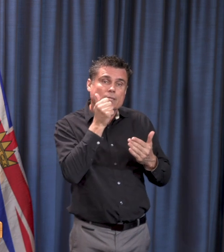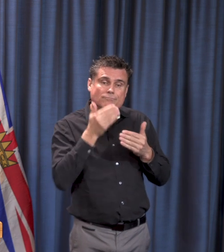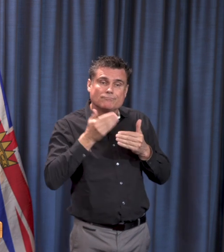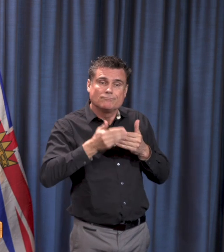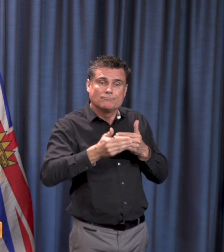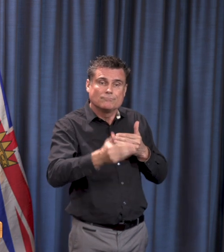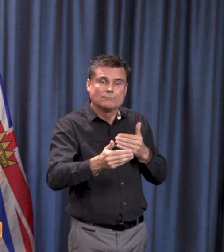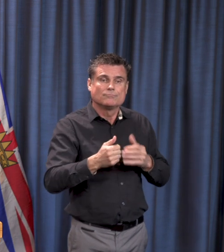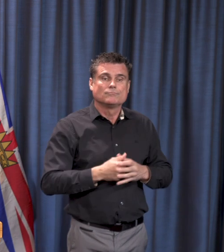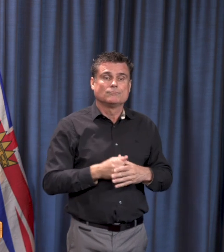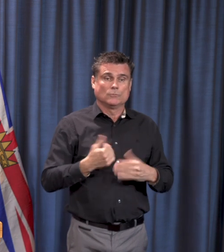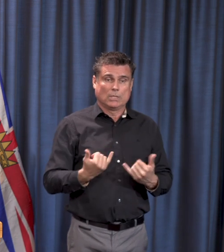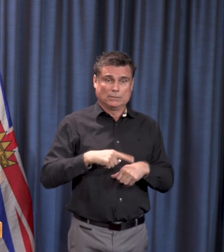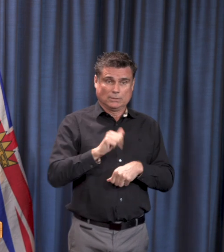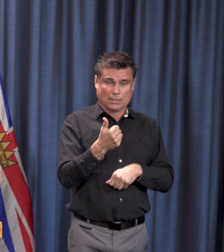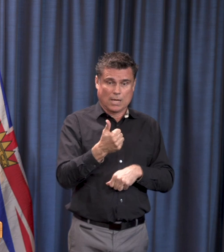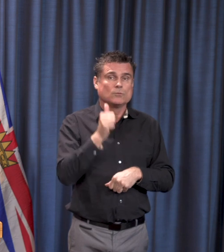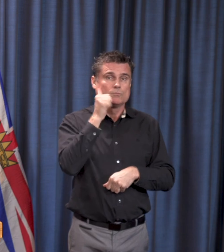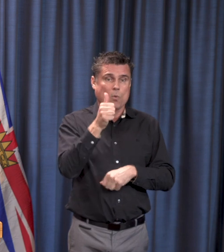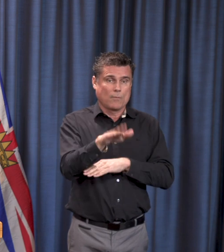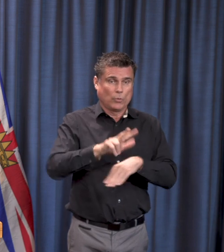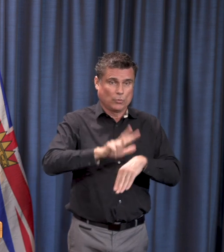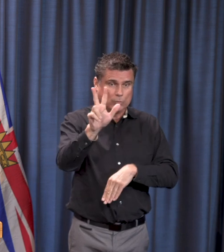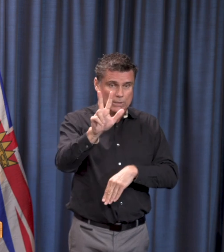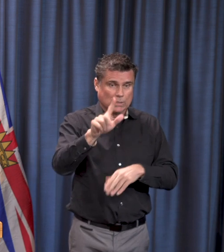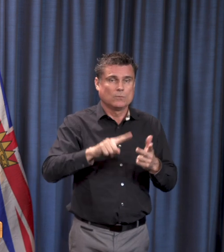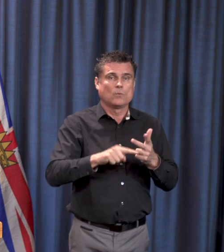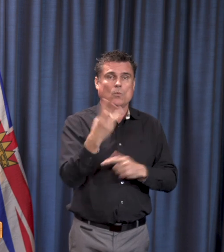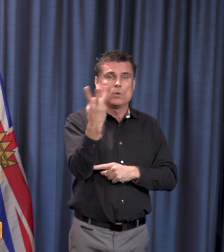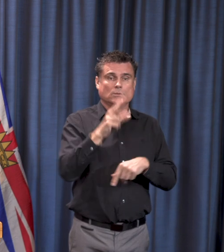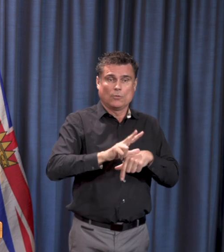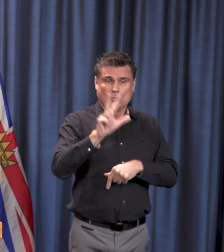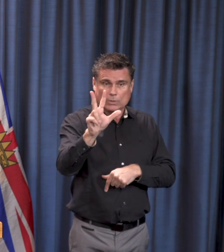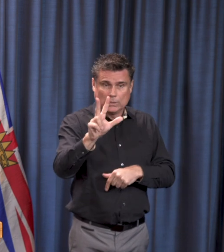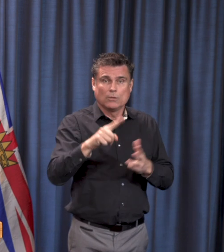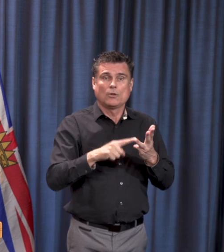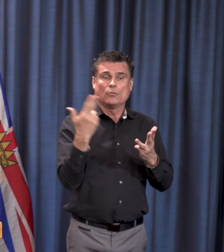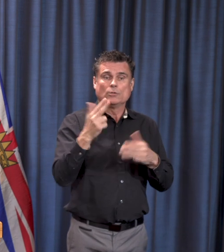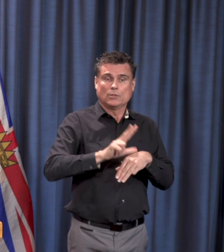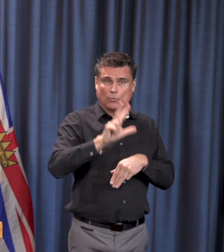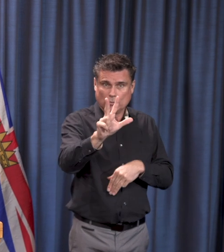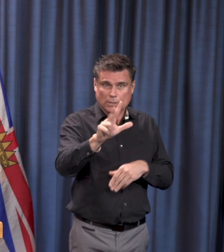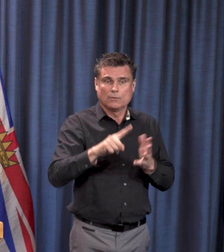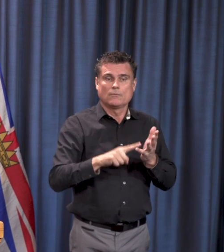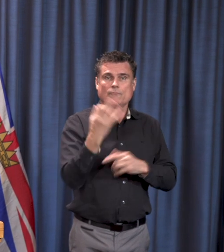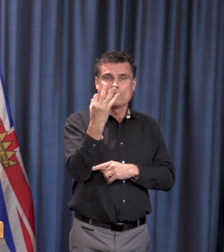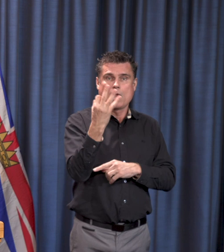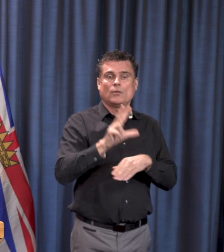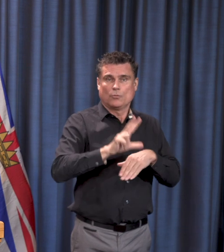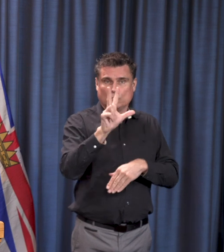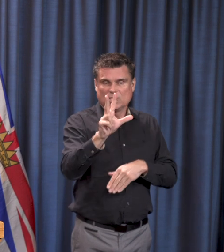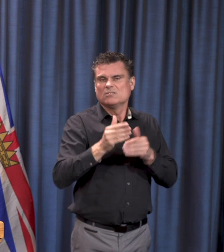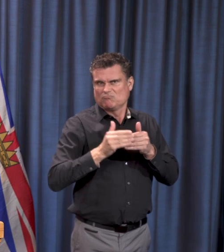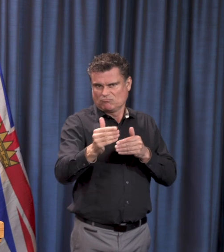Tuesday to Friday, the briefings will be at 3 p.m. They'll all be taking place here in Victoria at the Press